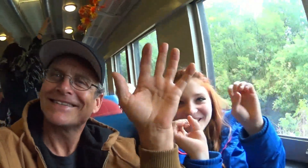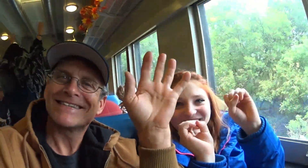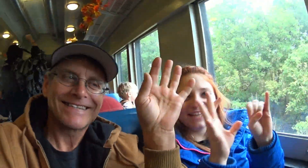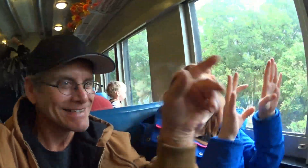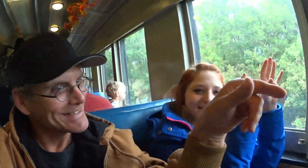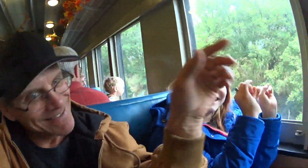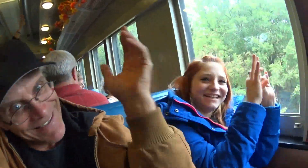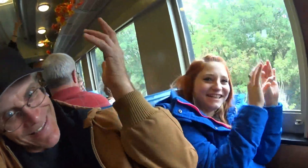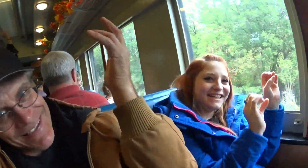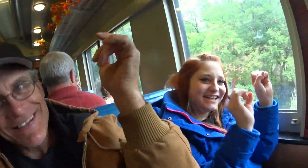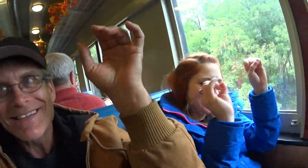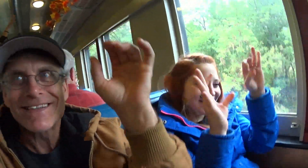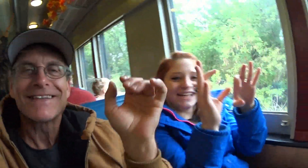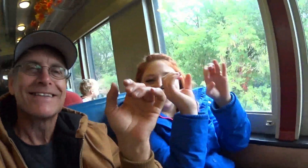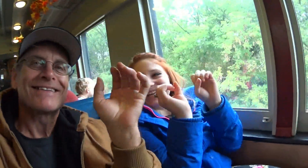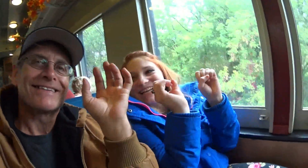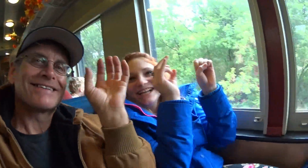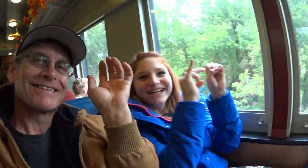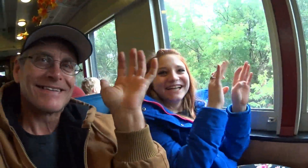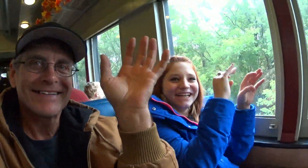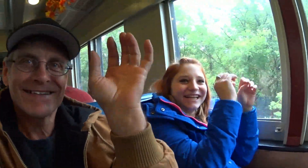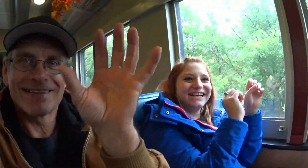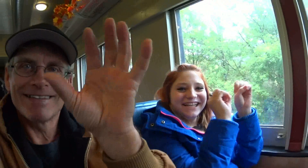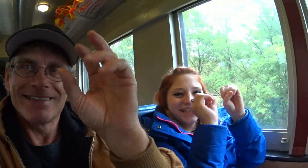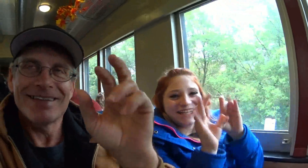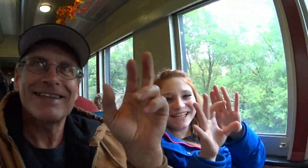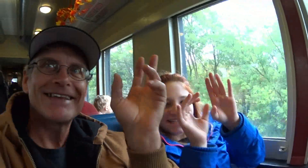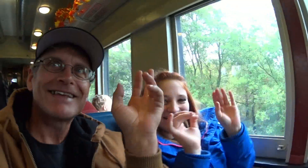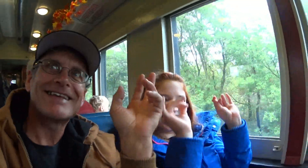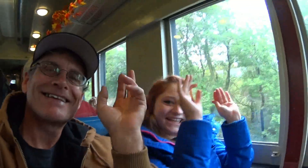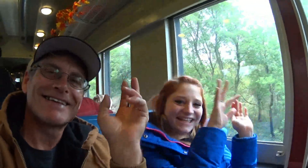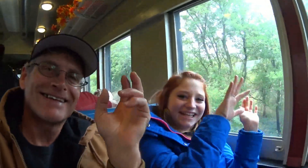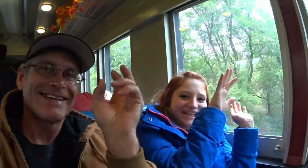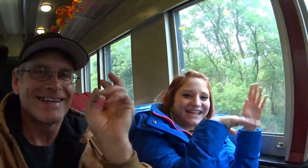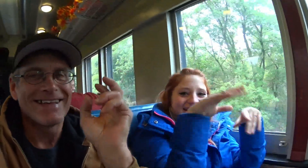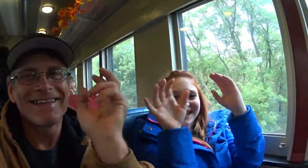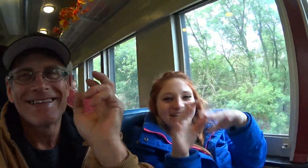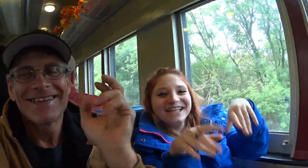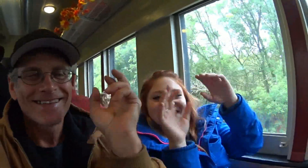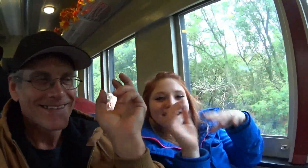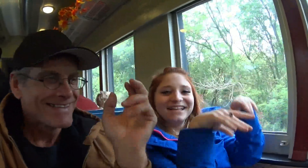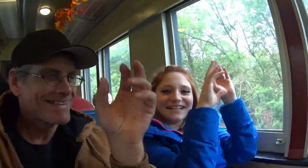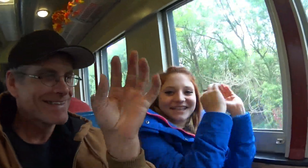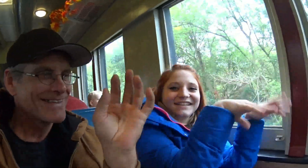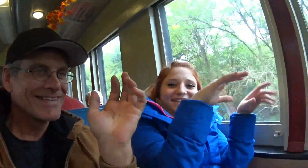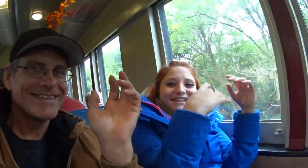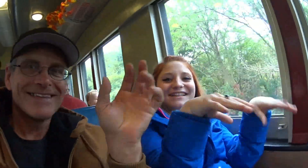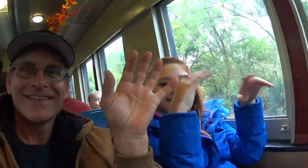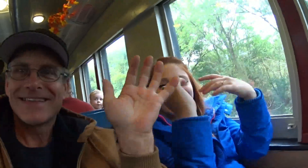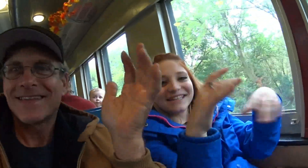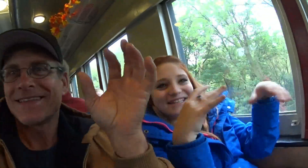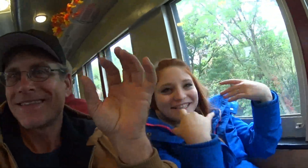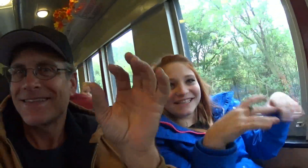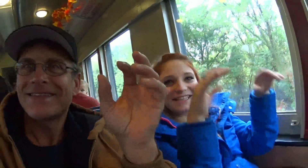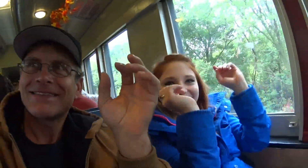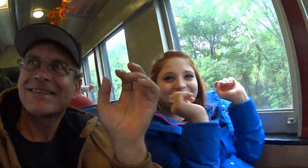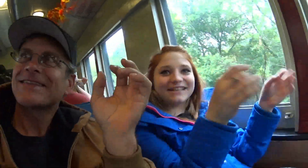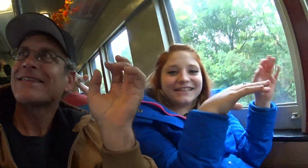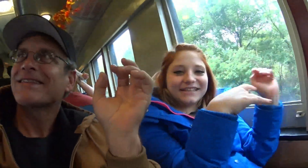. Get you fingers poppin' to the board on the stand . Shake a little, swing a little, everyone knows That's